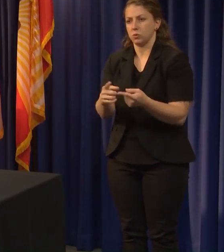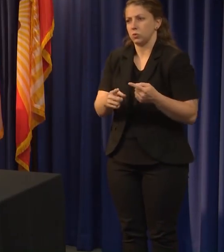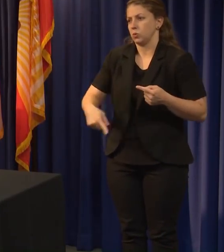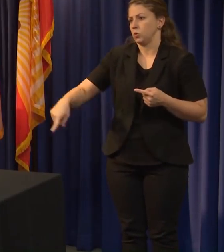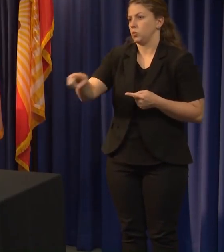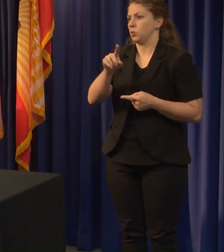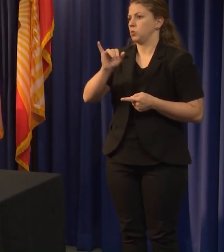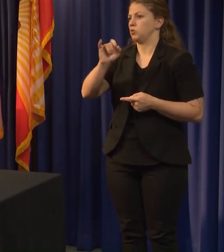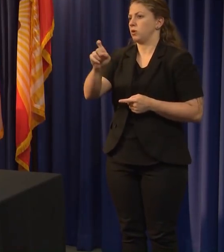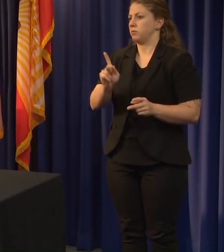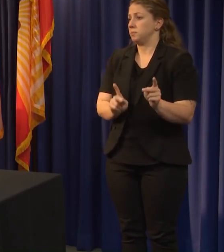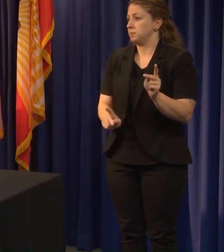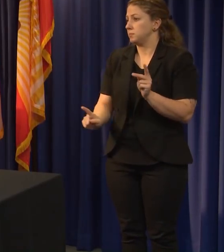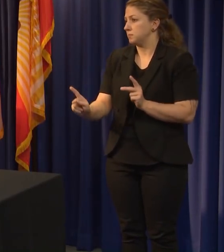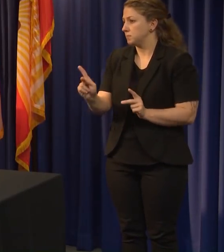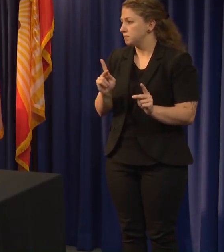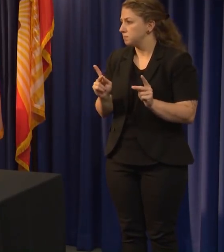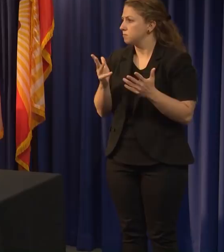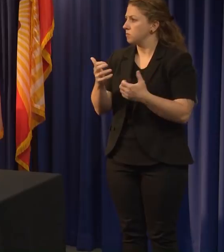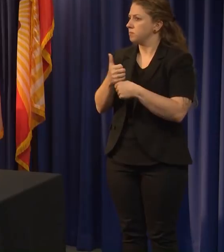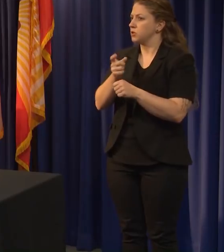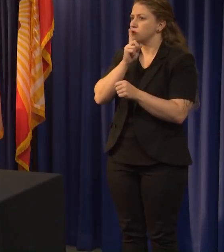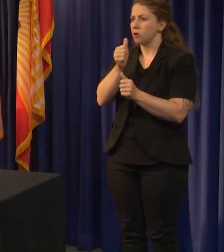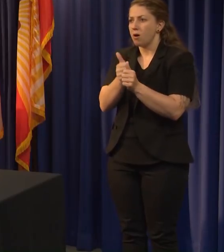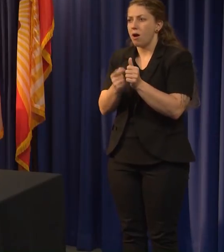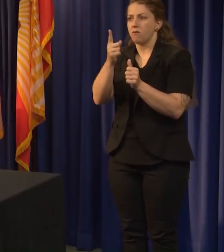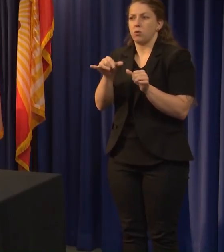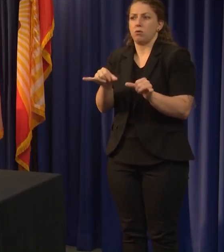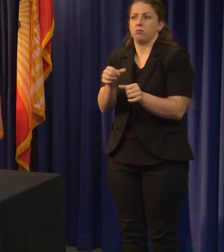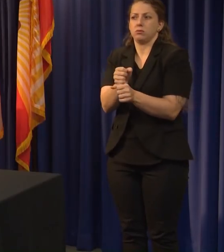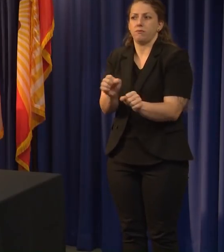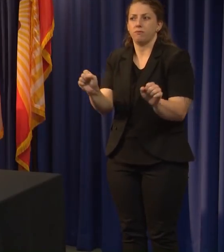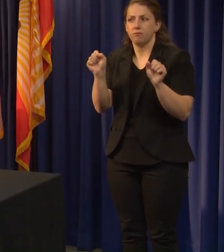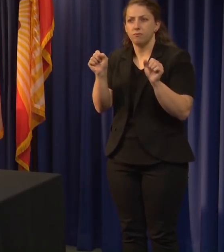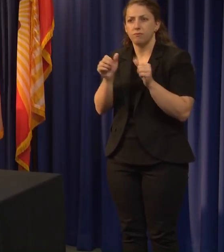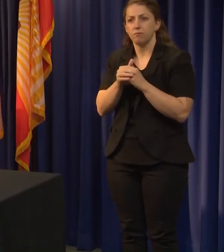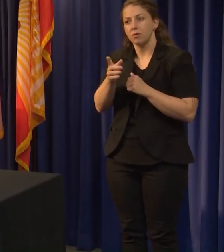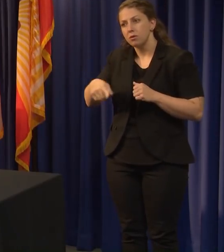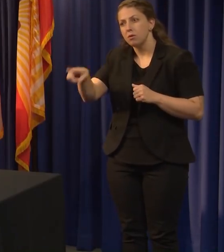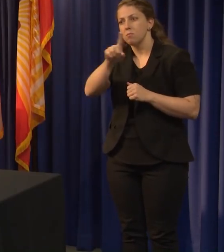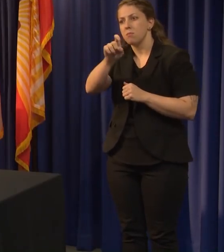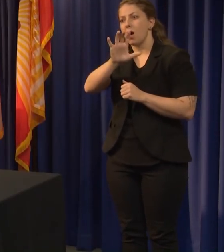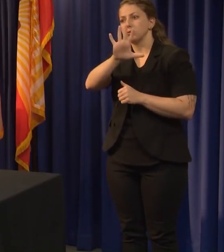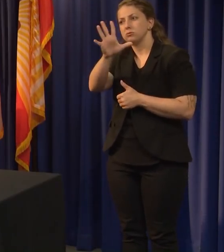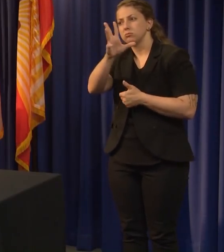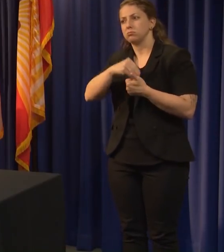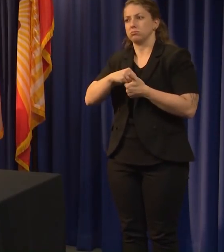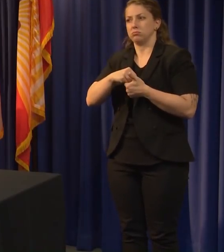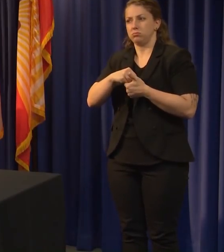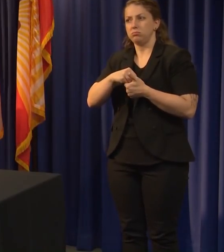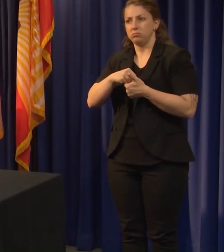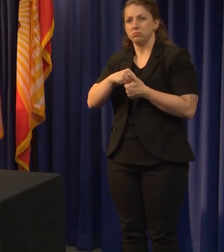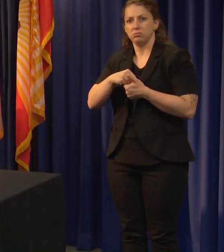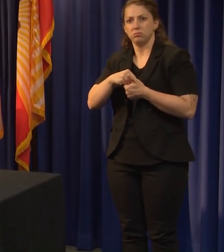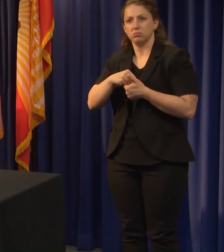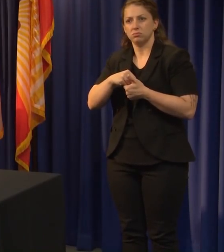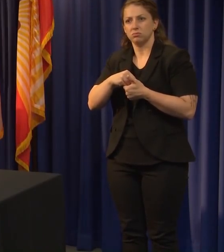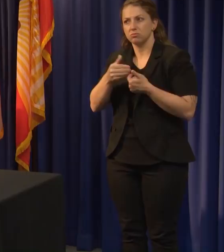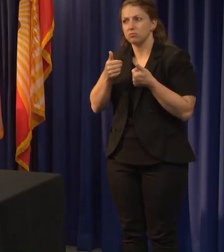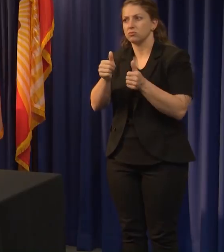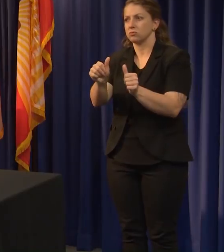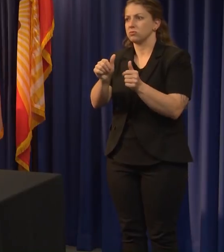is to make sure everybody's safe, and everybody's going to have to play a part in that, which includes social distancing